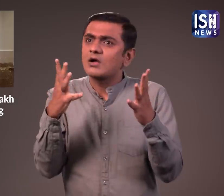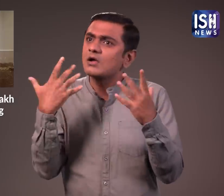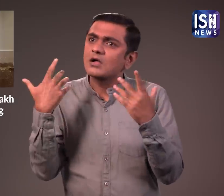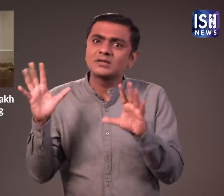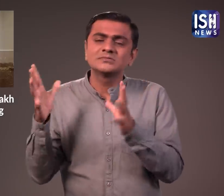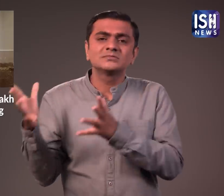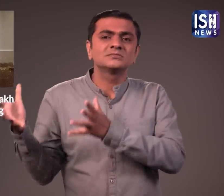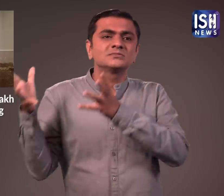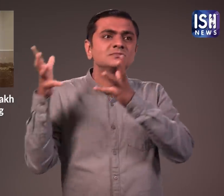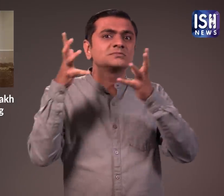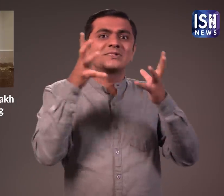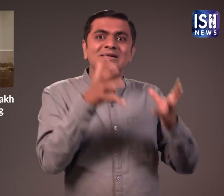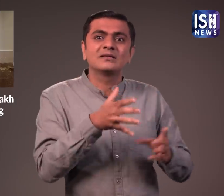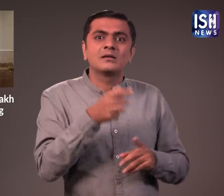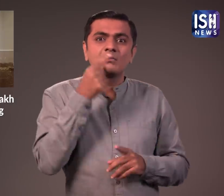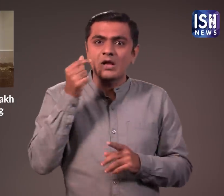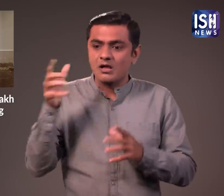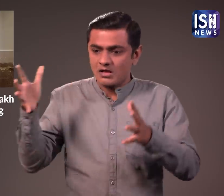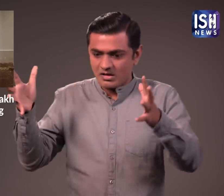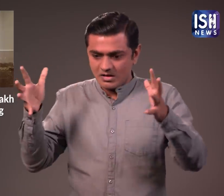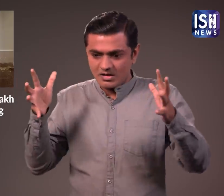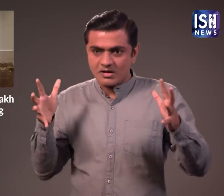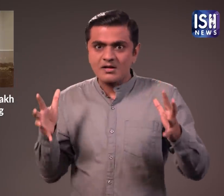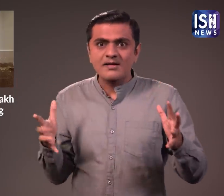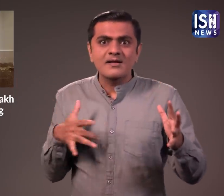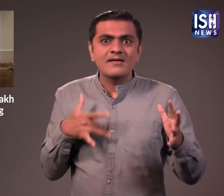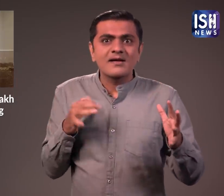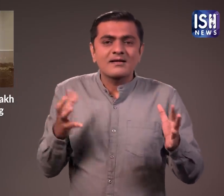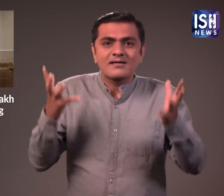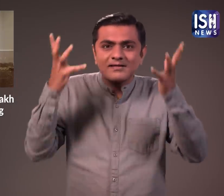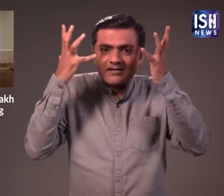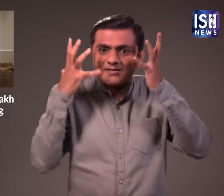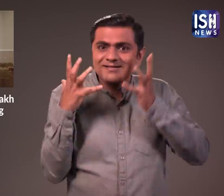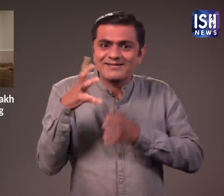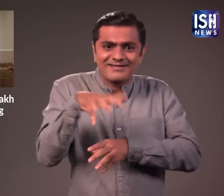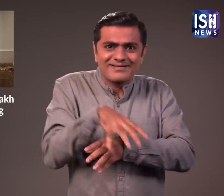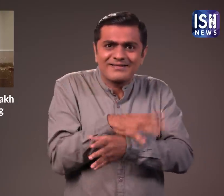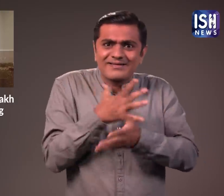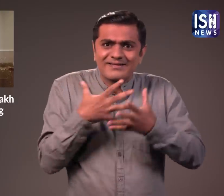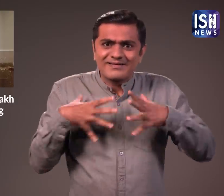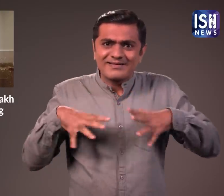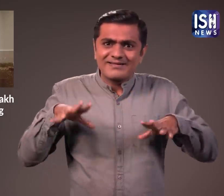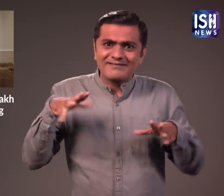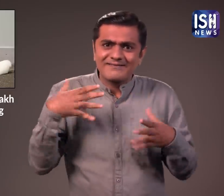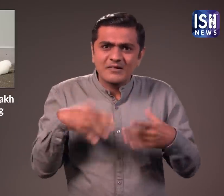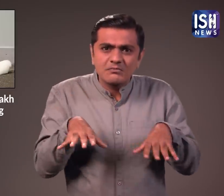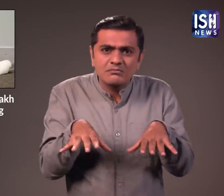The man wore the costume and looked just like a collie. His behaviour was just like a dog.